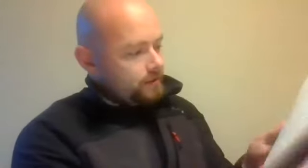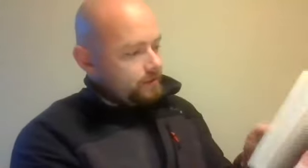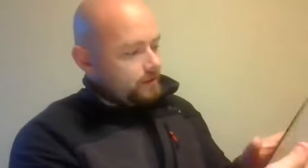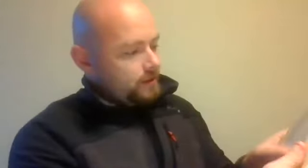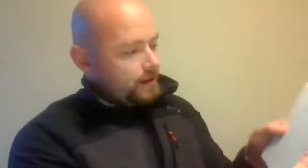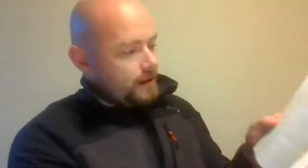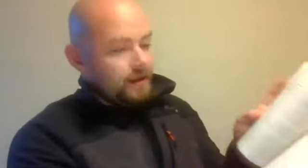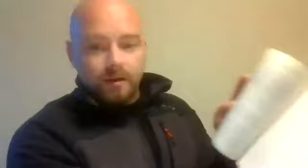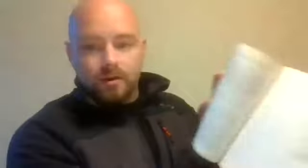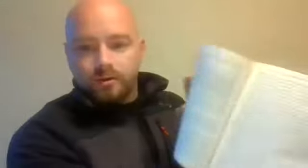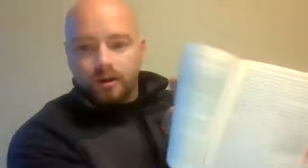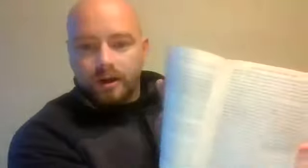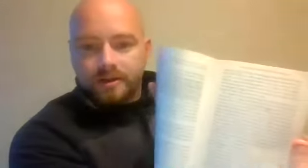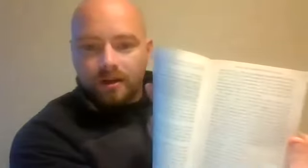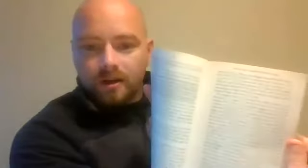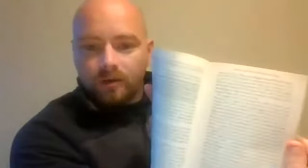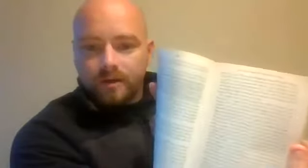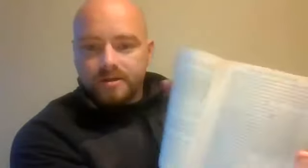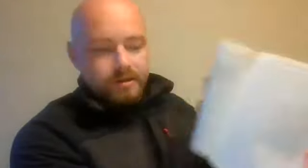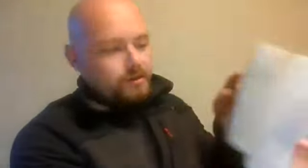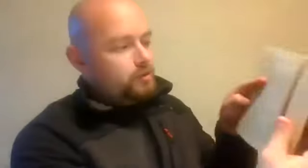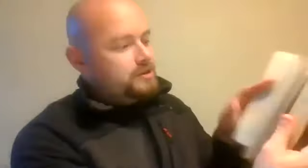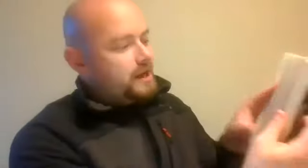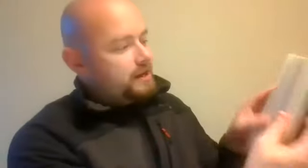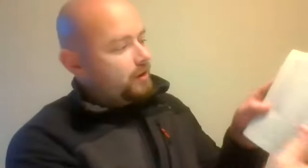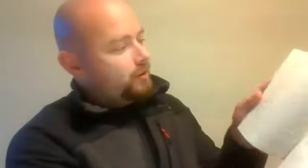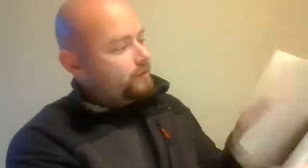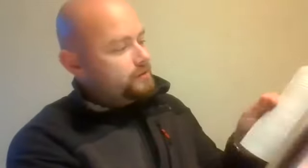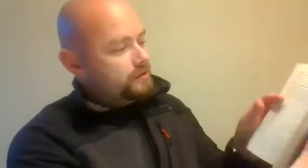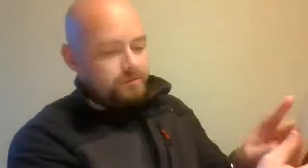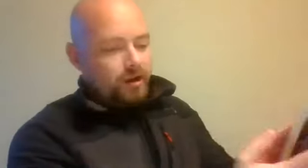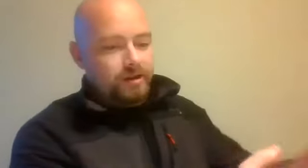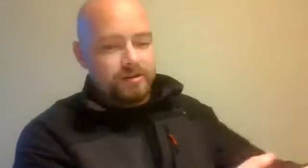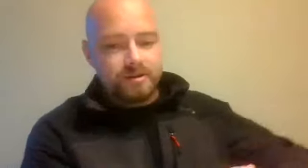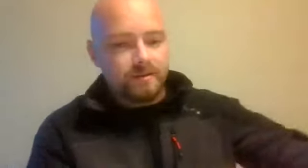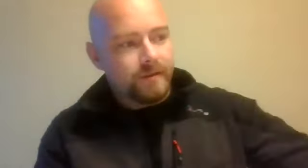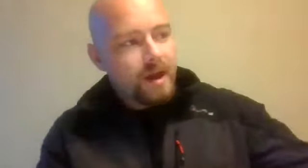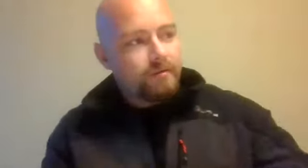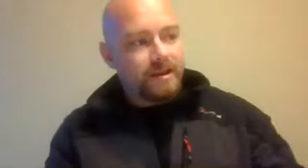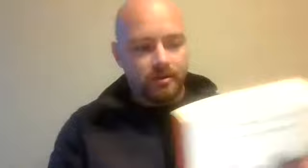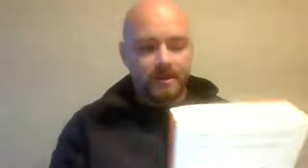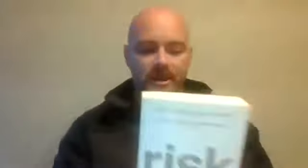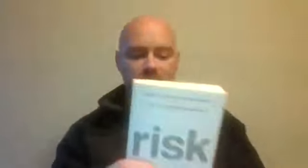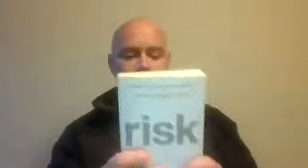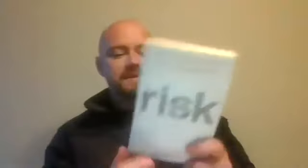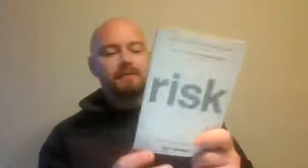it's kind of like underlines all over us and notes taken all over us and dog ears and stuff. I've read it so many times. But basically,